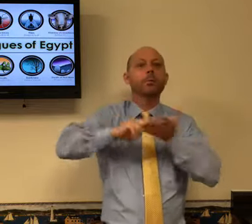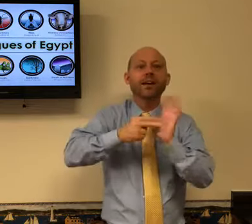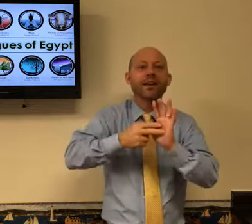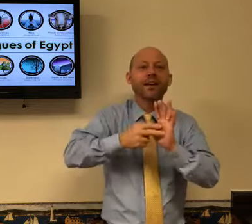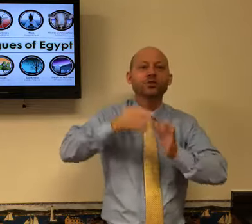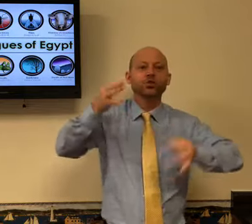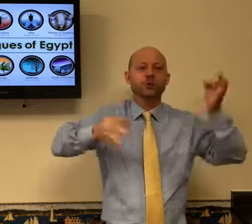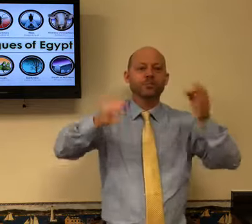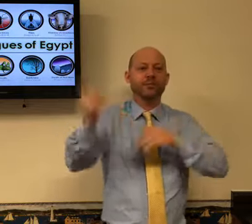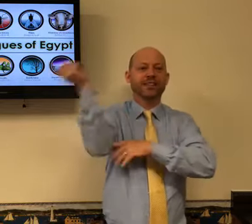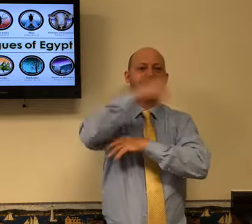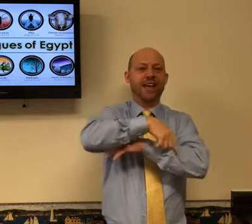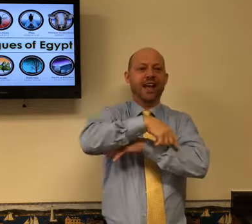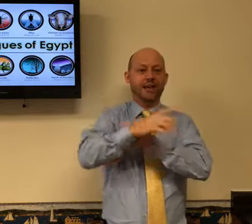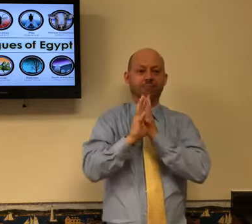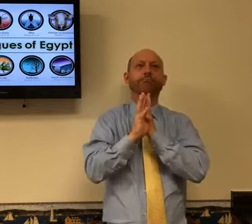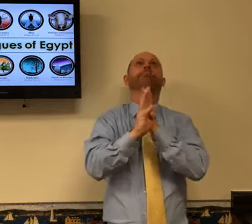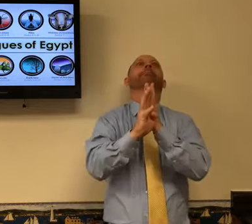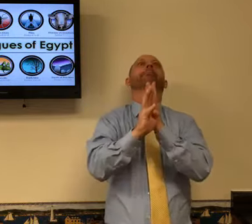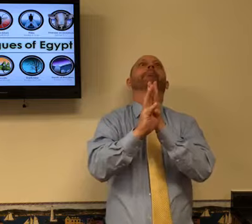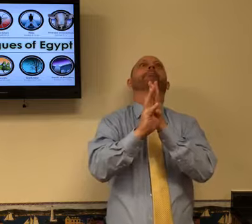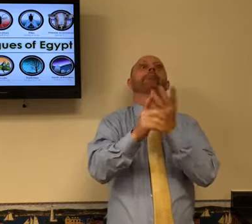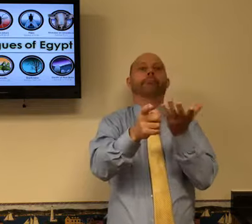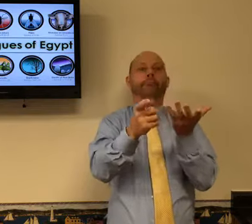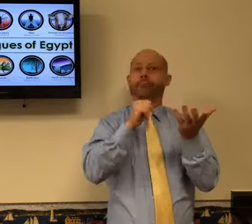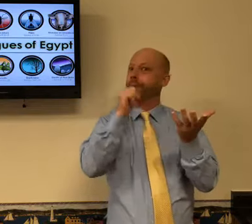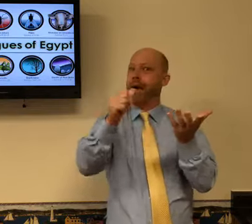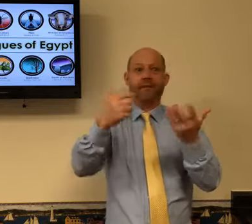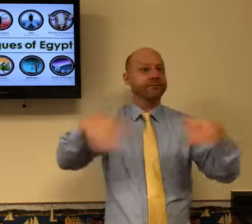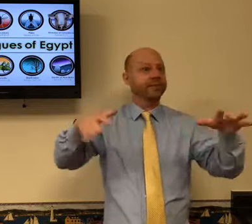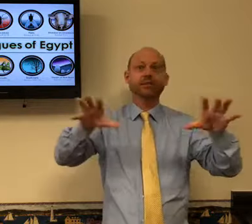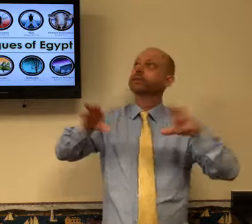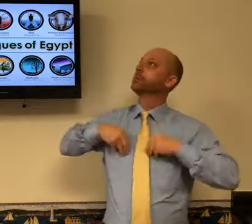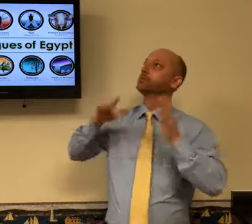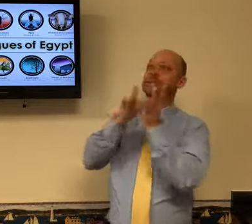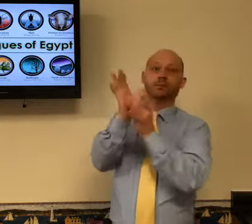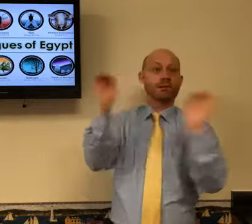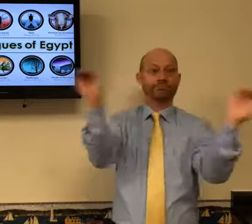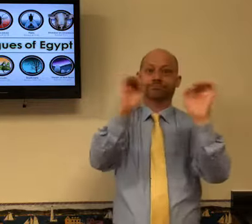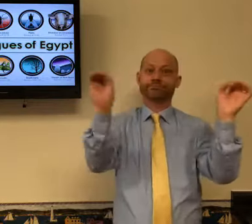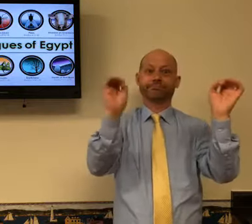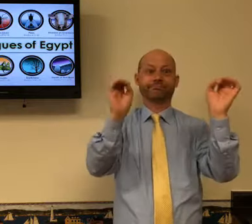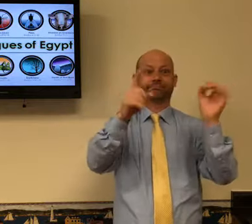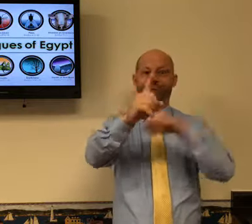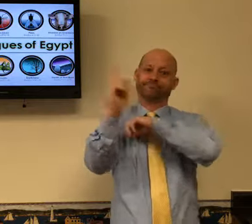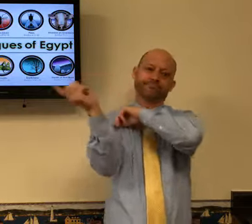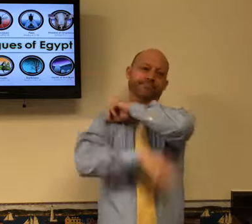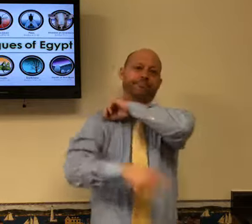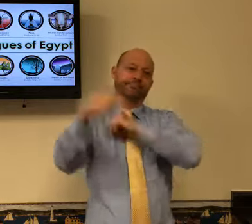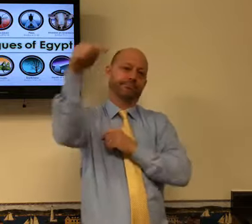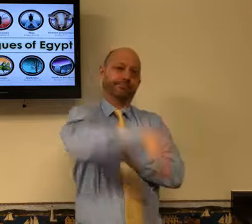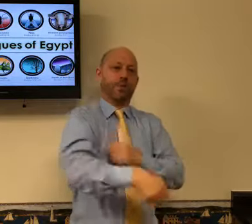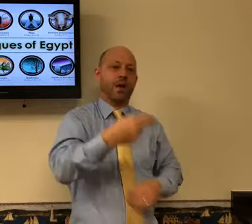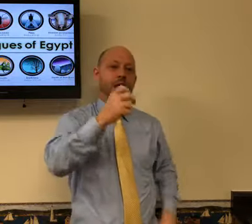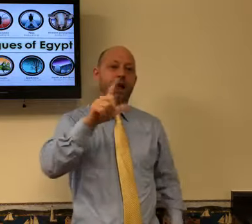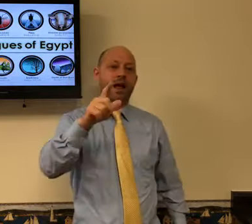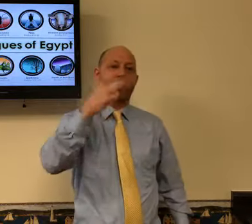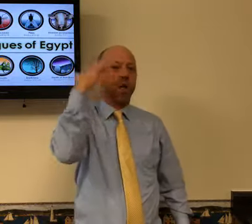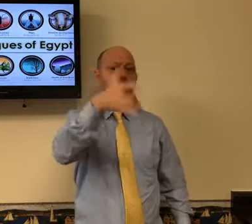place. And you've got those, those X's on the floor in a straight line, six feet apart. That reminds me of judgment day where we're all going to be lined up and